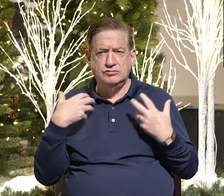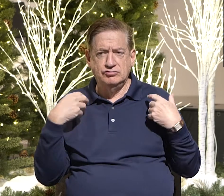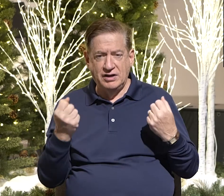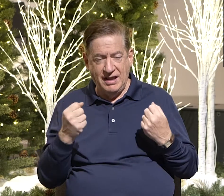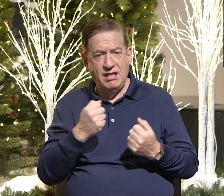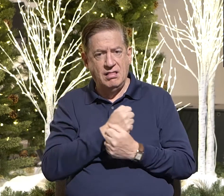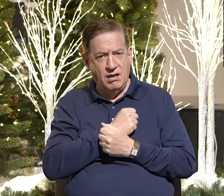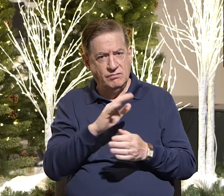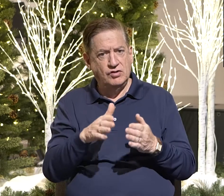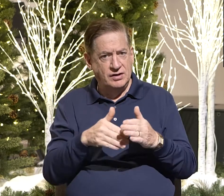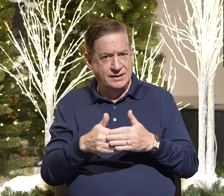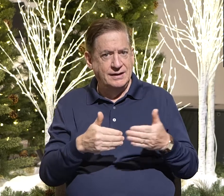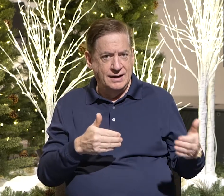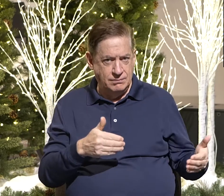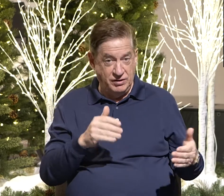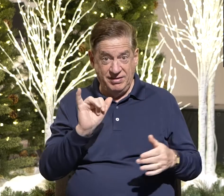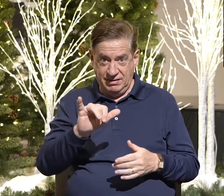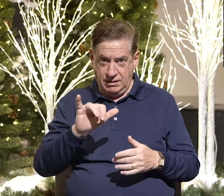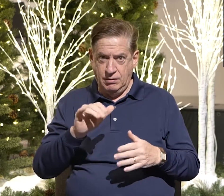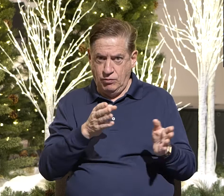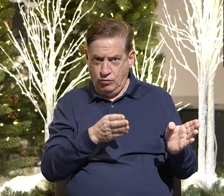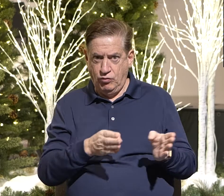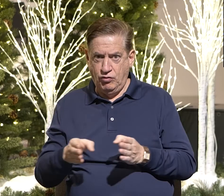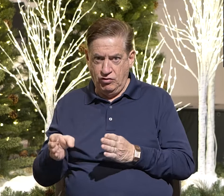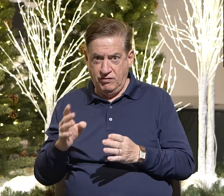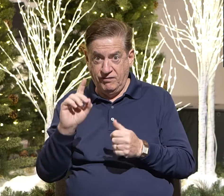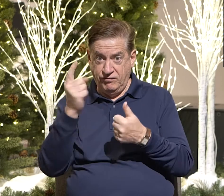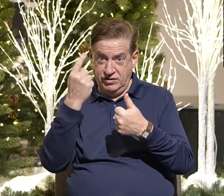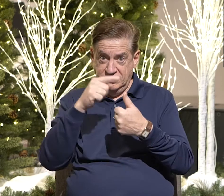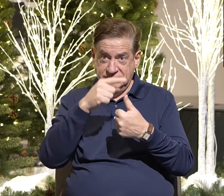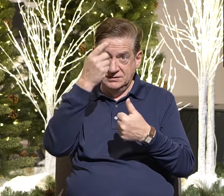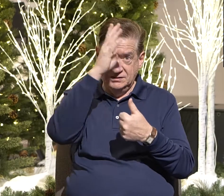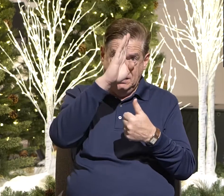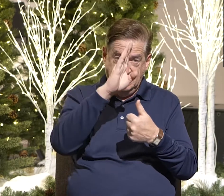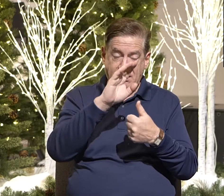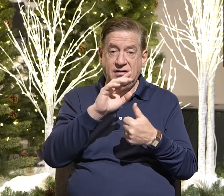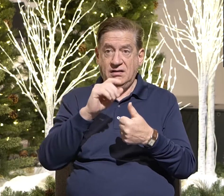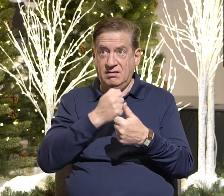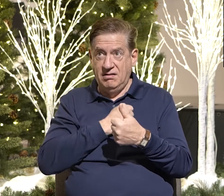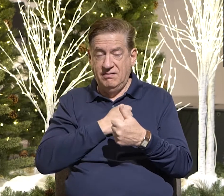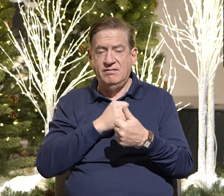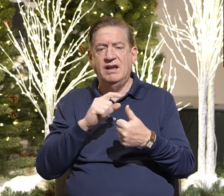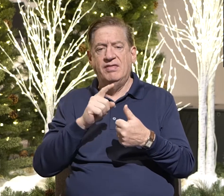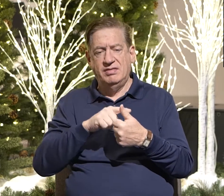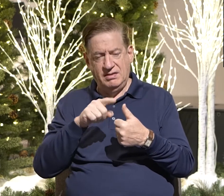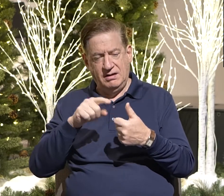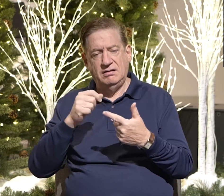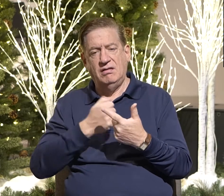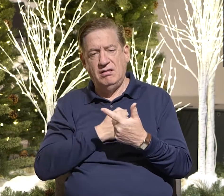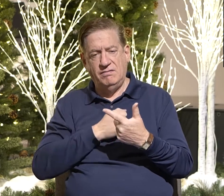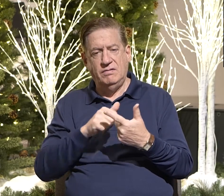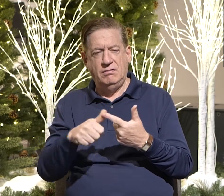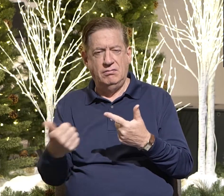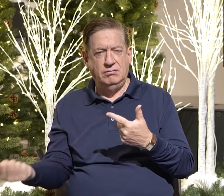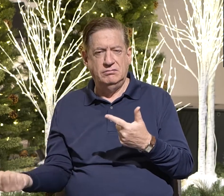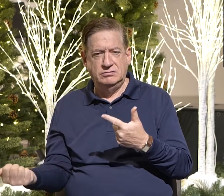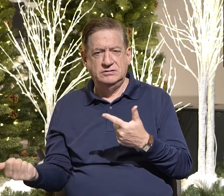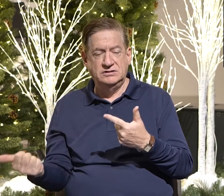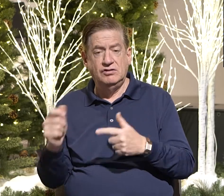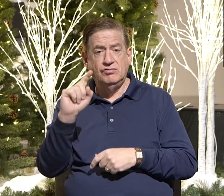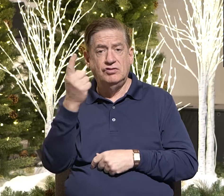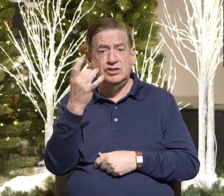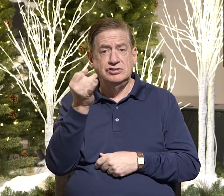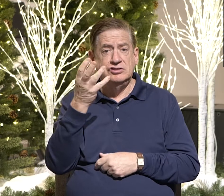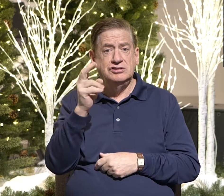go together and it's in that order. We love God and then love others. But what does it mean to love God? 1 John 5